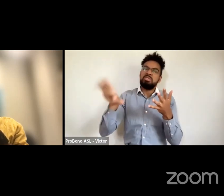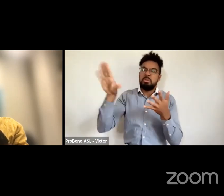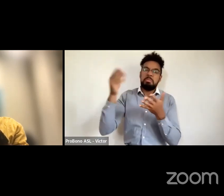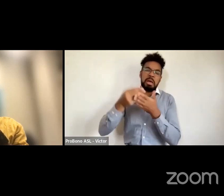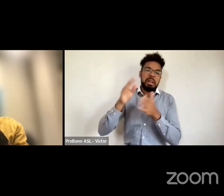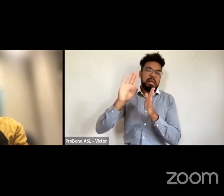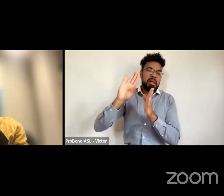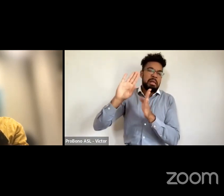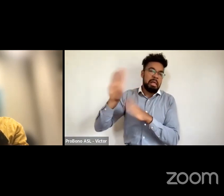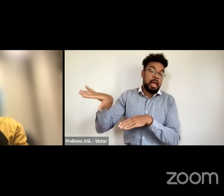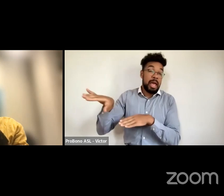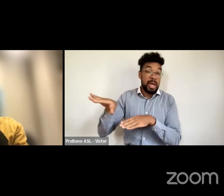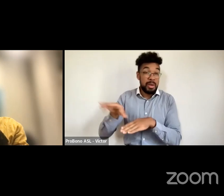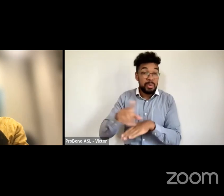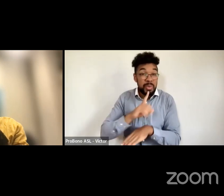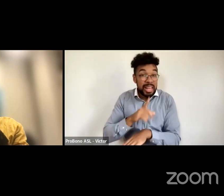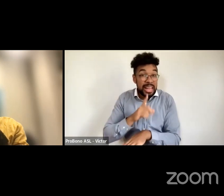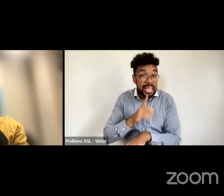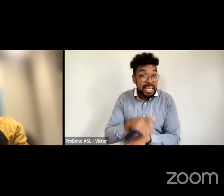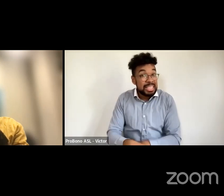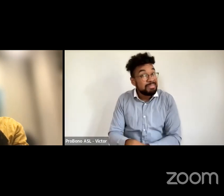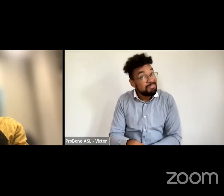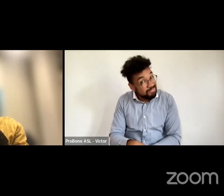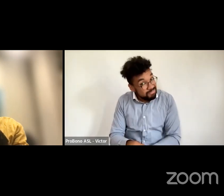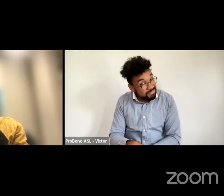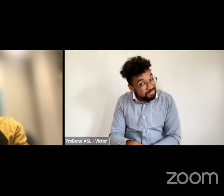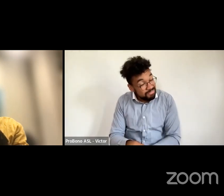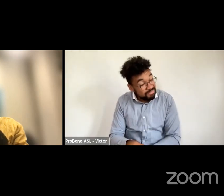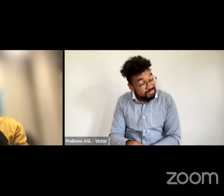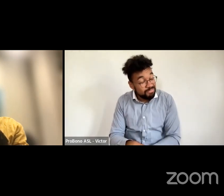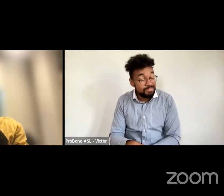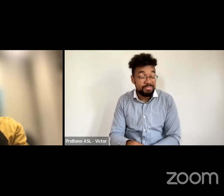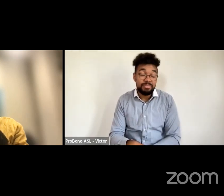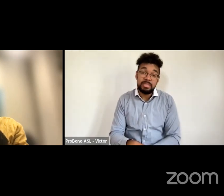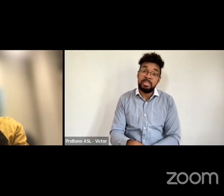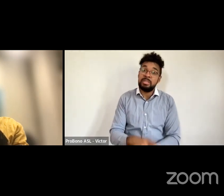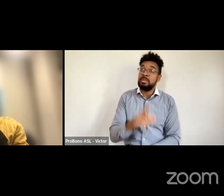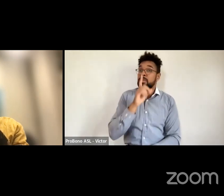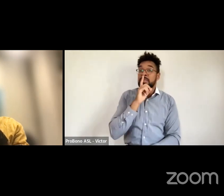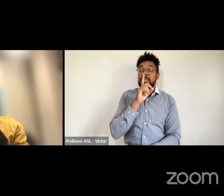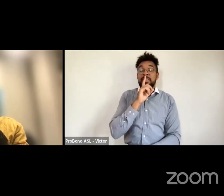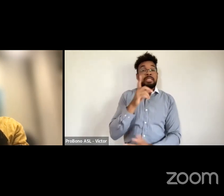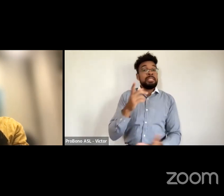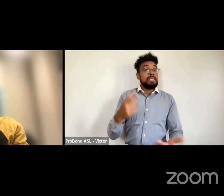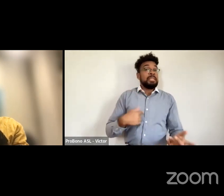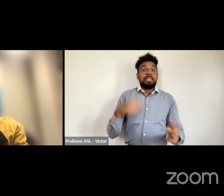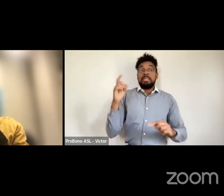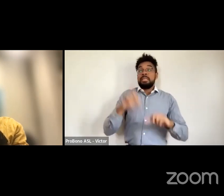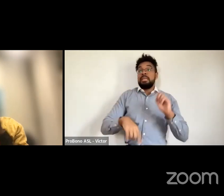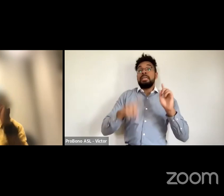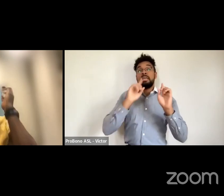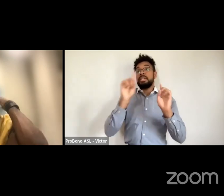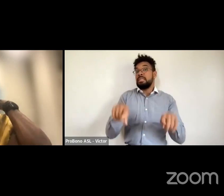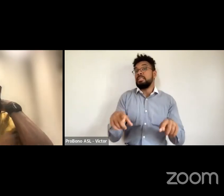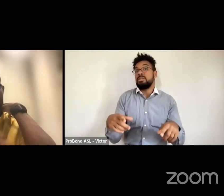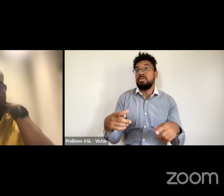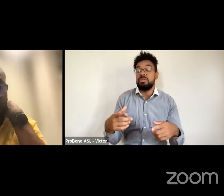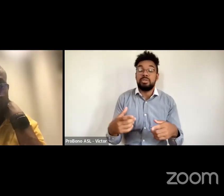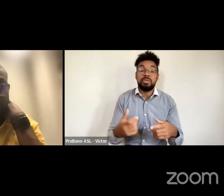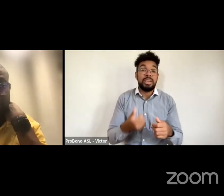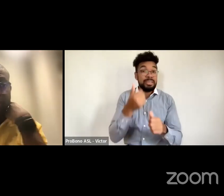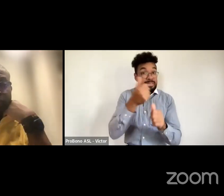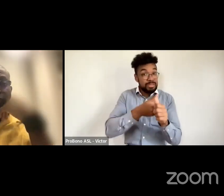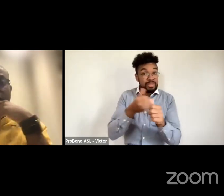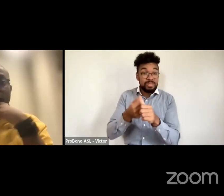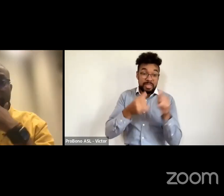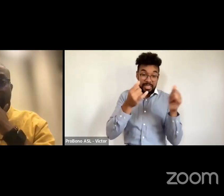you know so these are certain questions that i think i can't really give an answer to every individual artist has to make